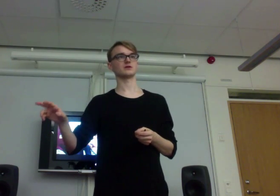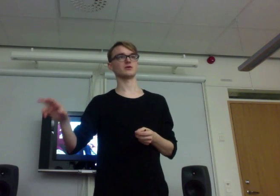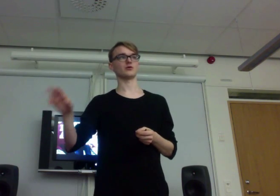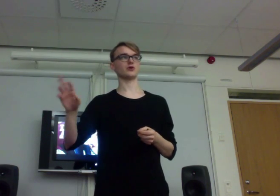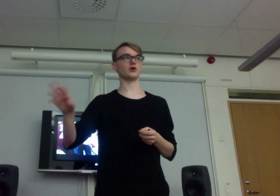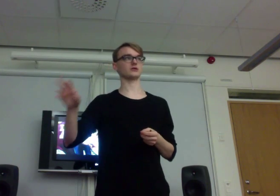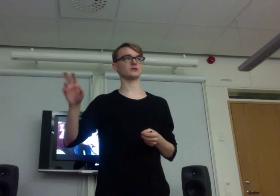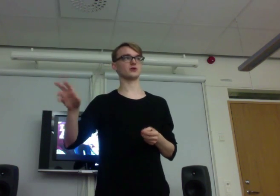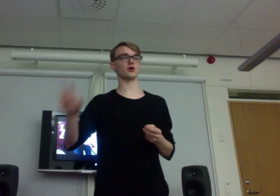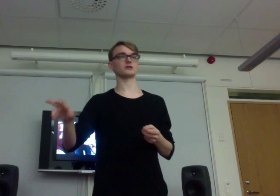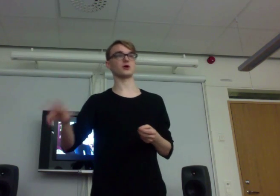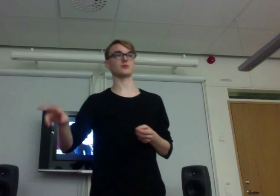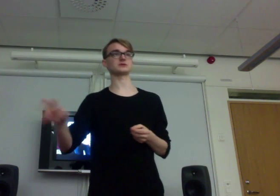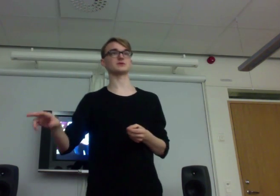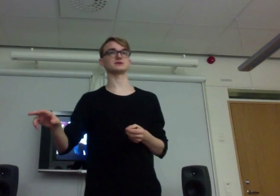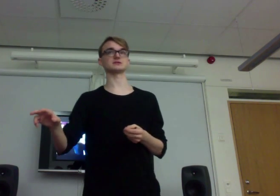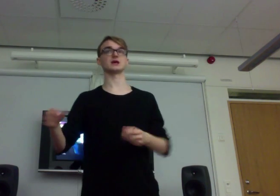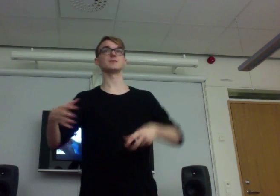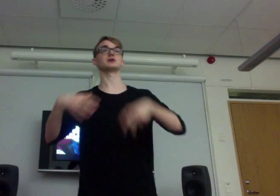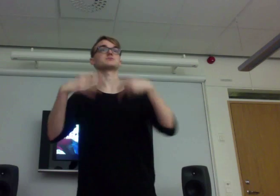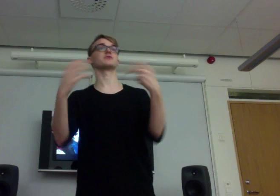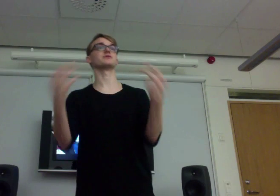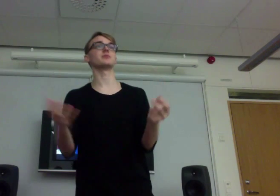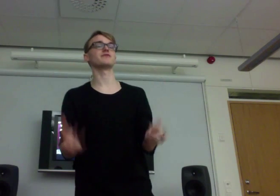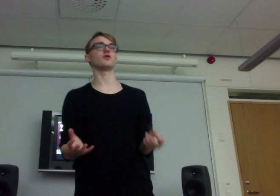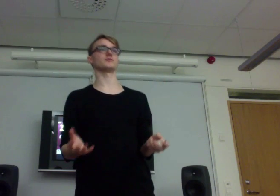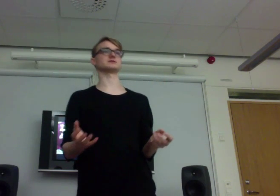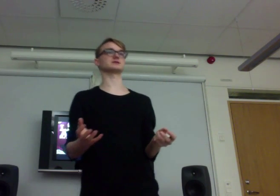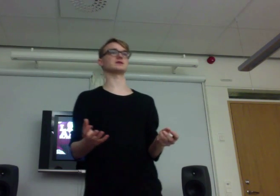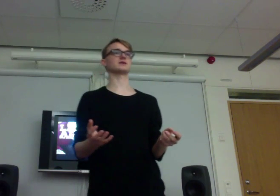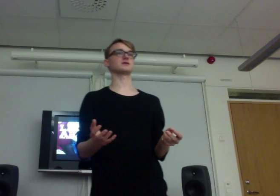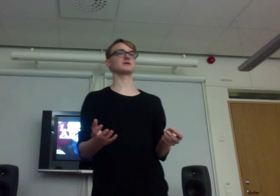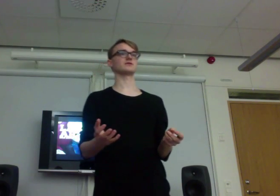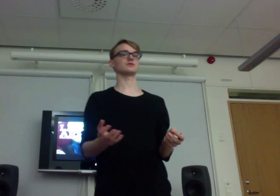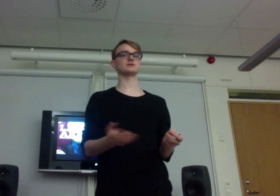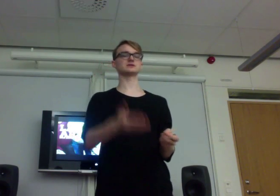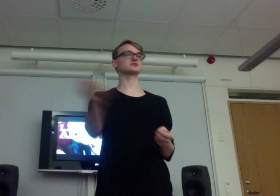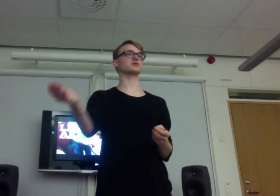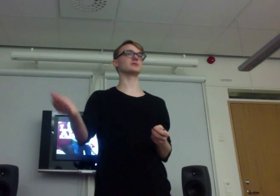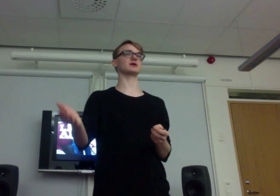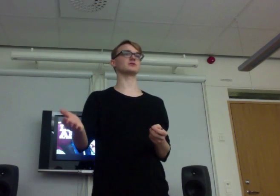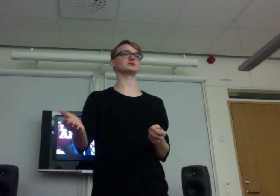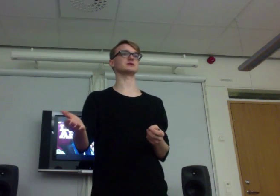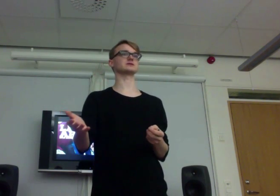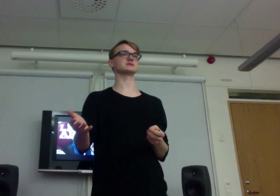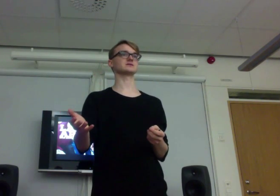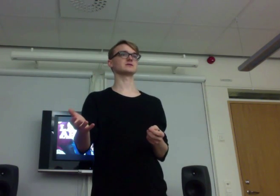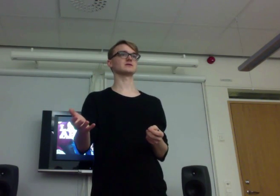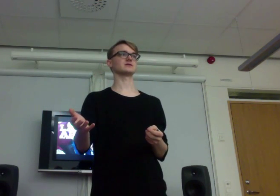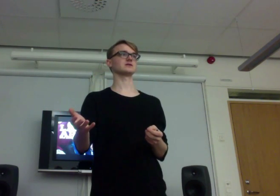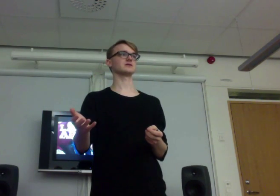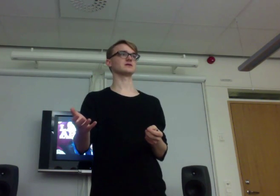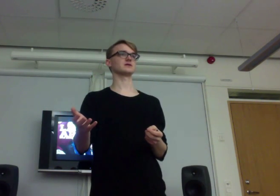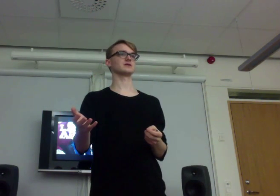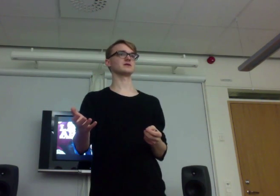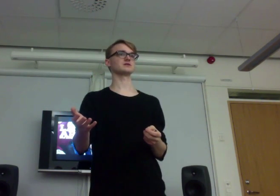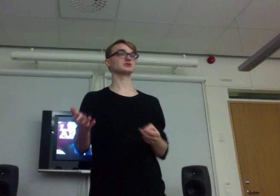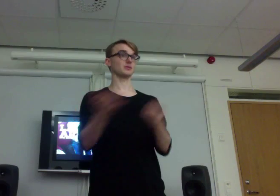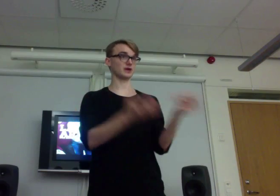Or called LARP experiences. Because the performance scene, it's extremely close to this. Sometimes.